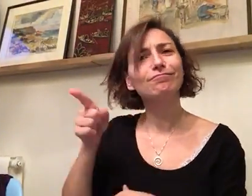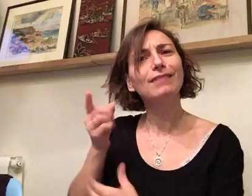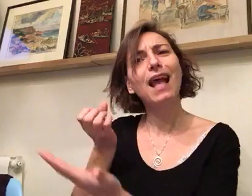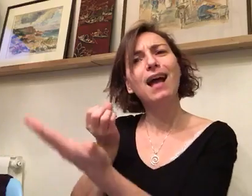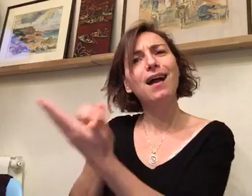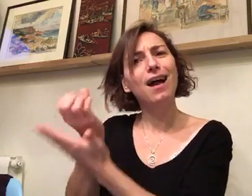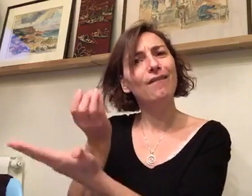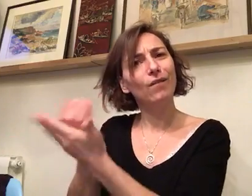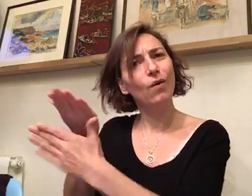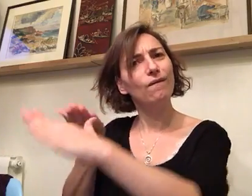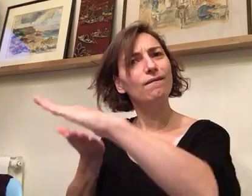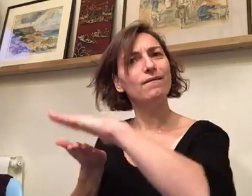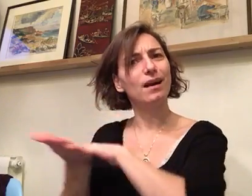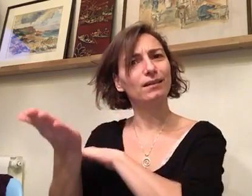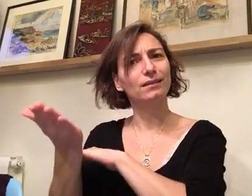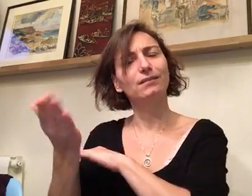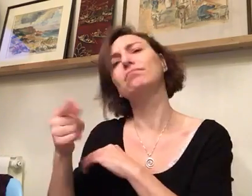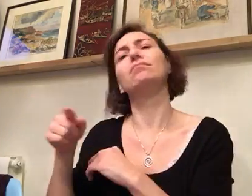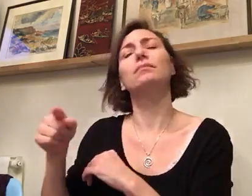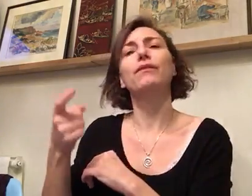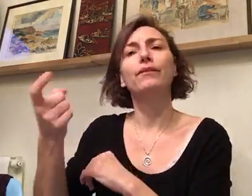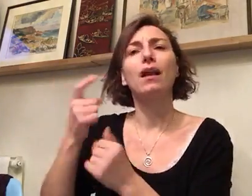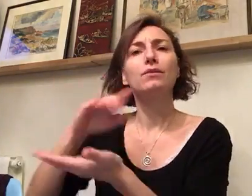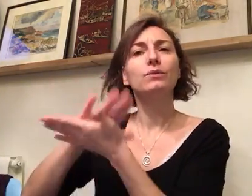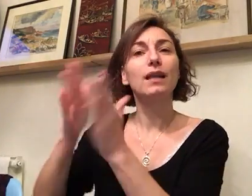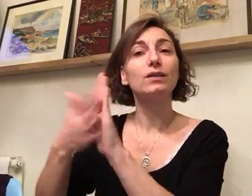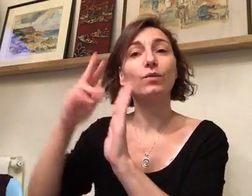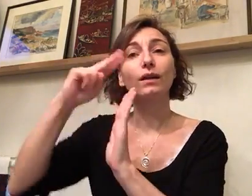This name for being my mother.